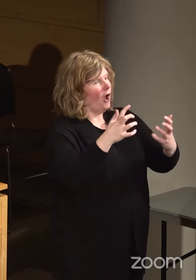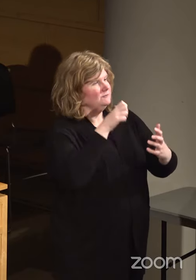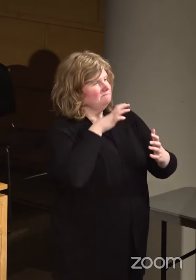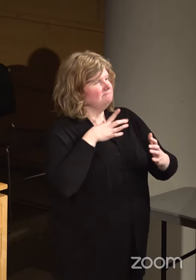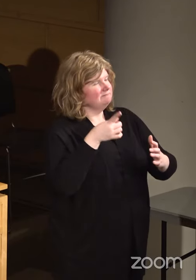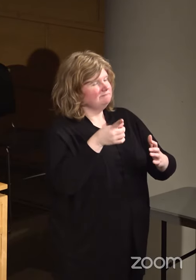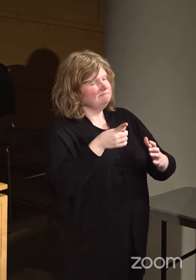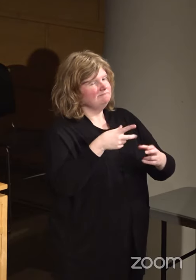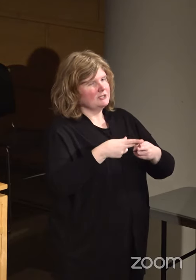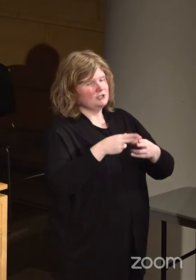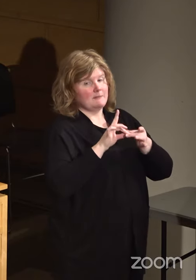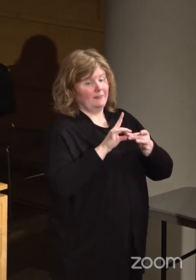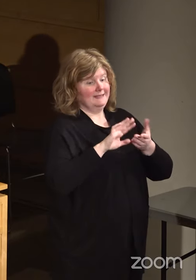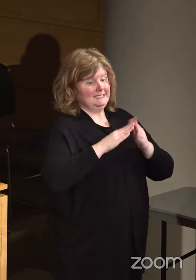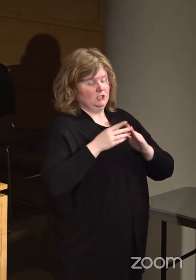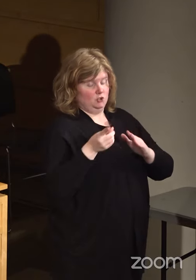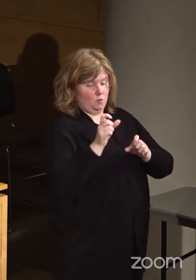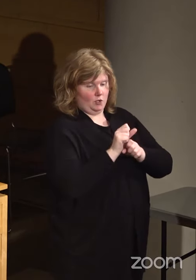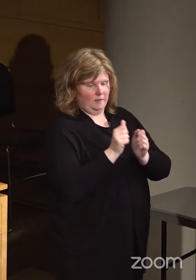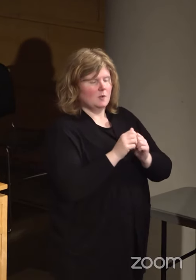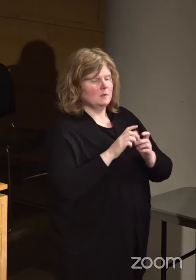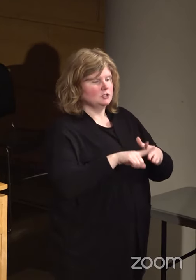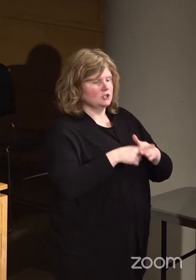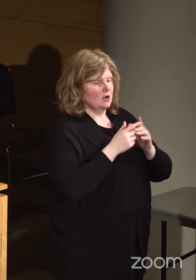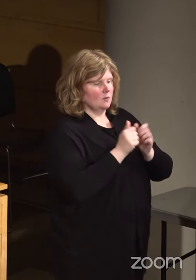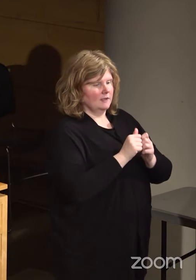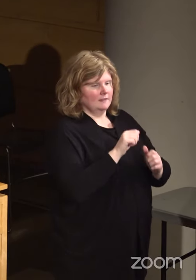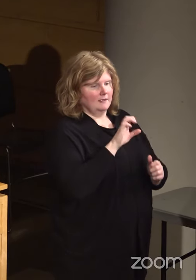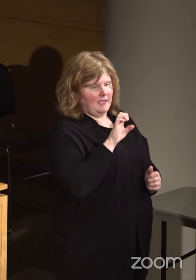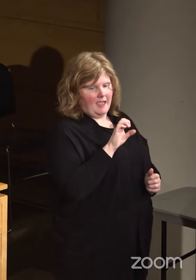you worked with? And we'll start with effective.